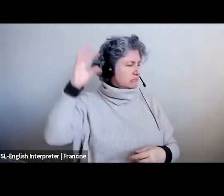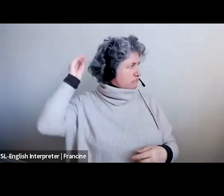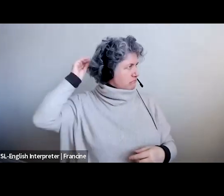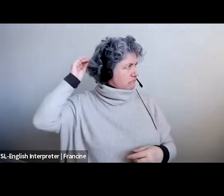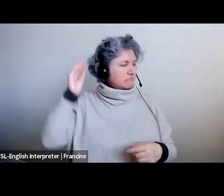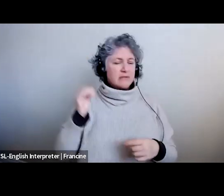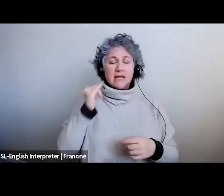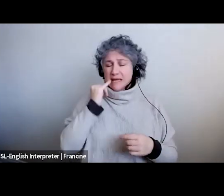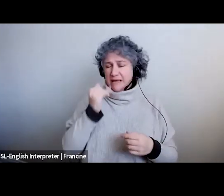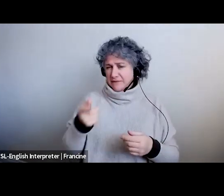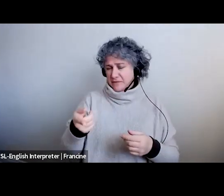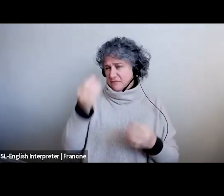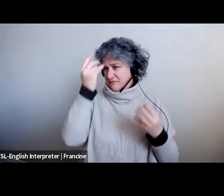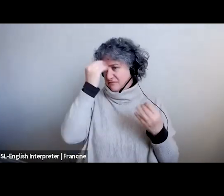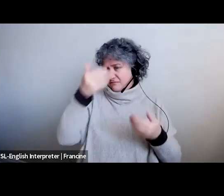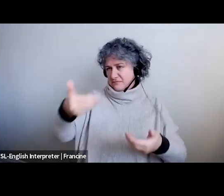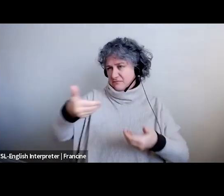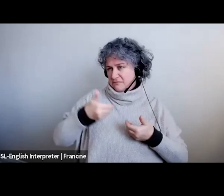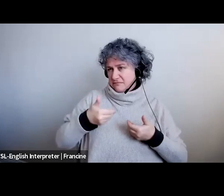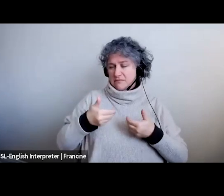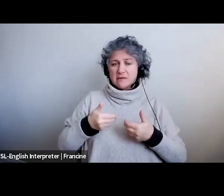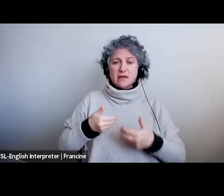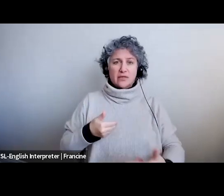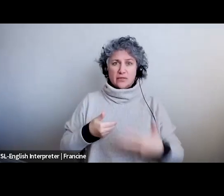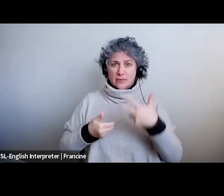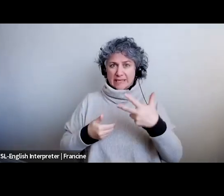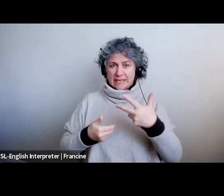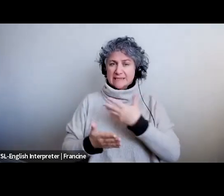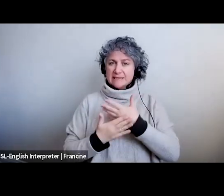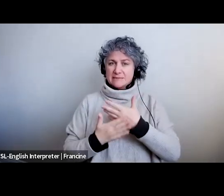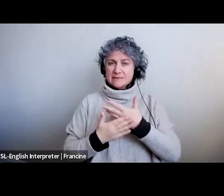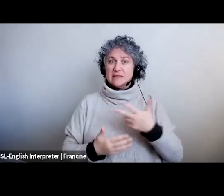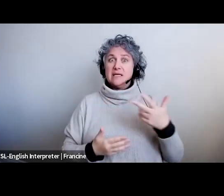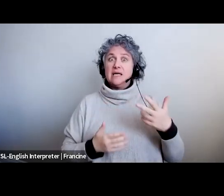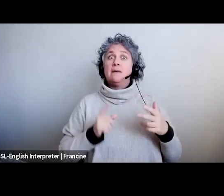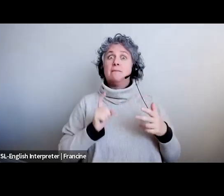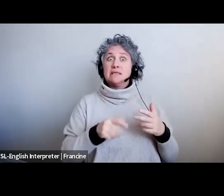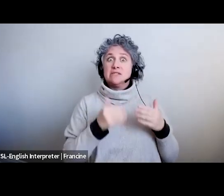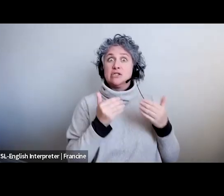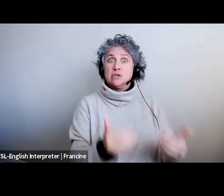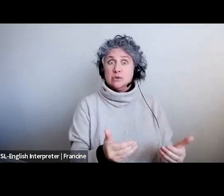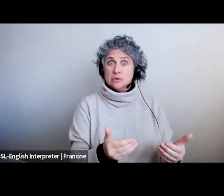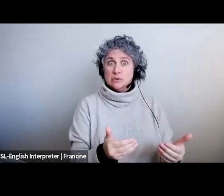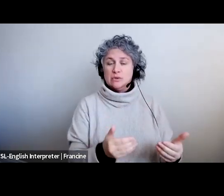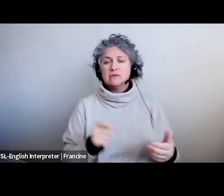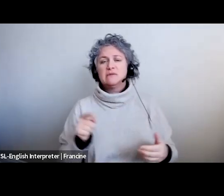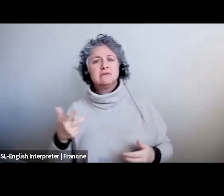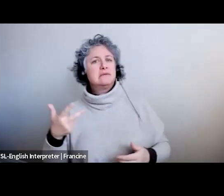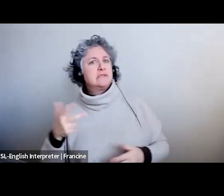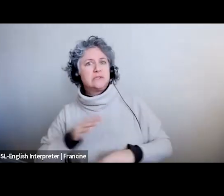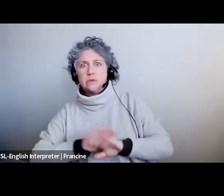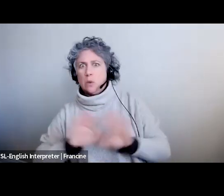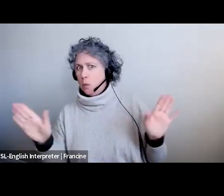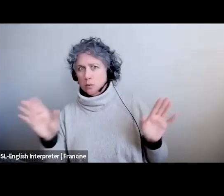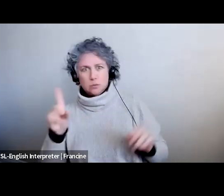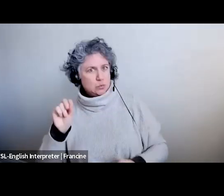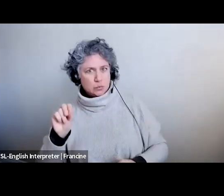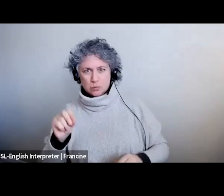three tips for things to do and three things not to do what might they be